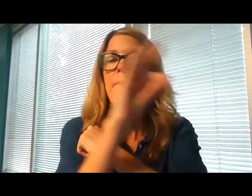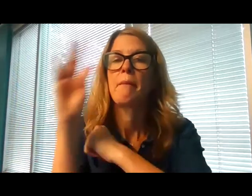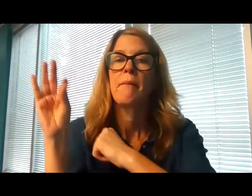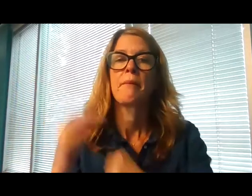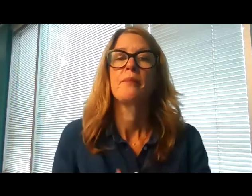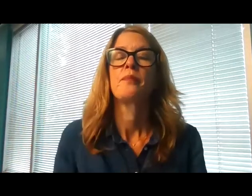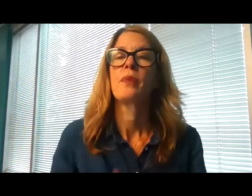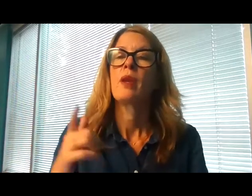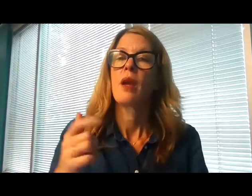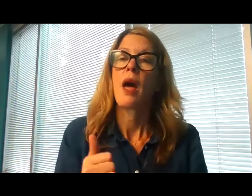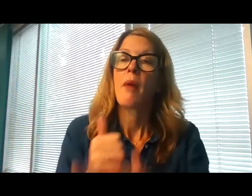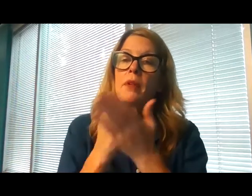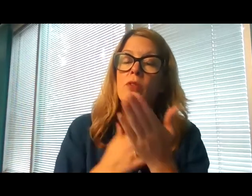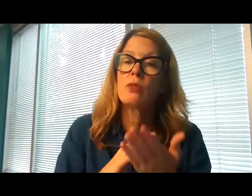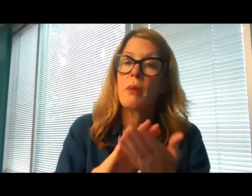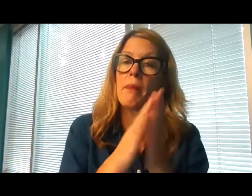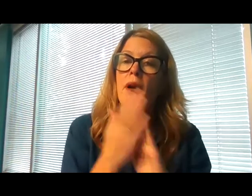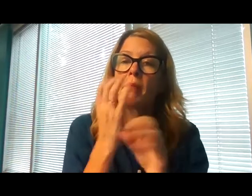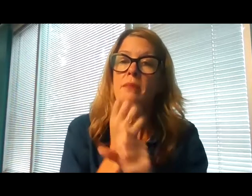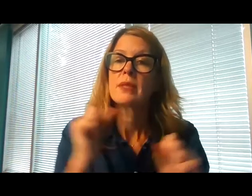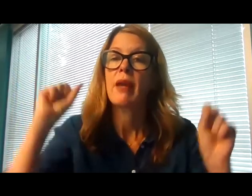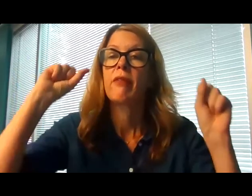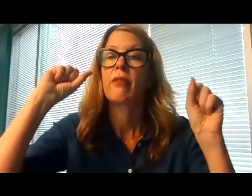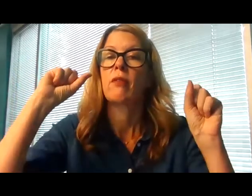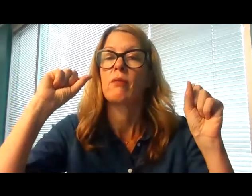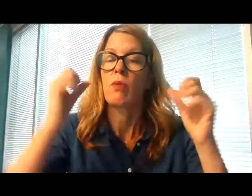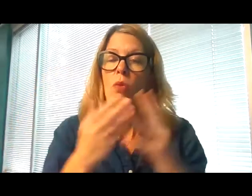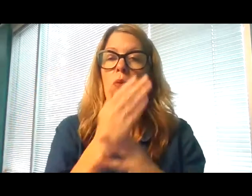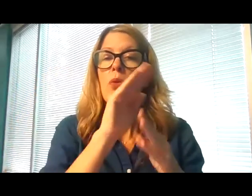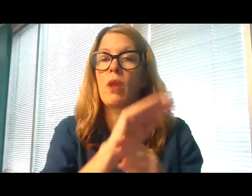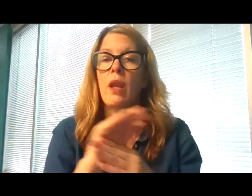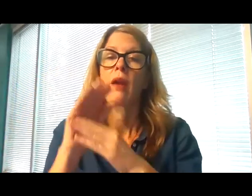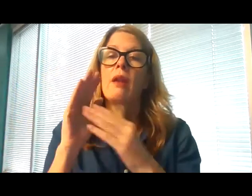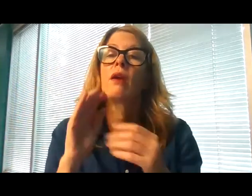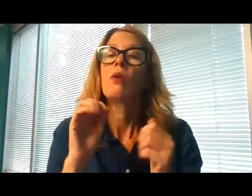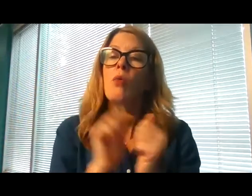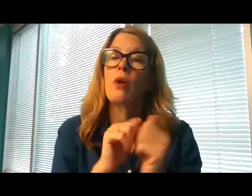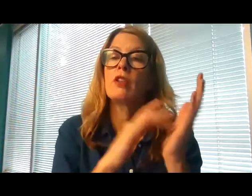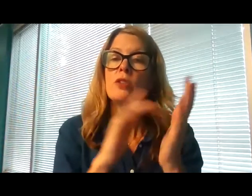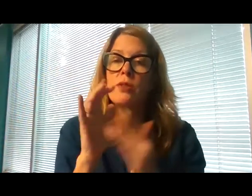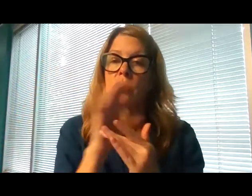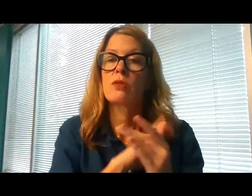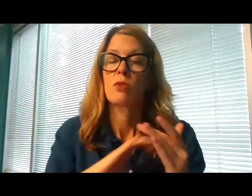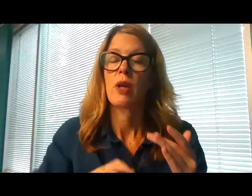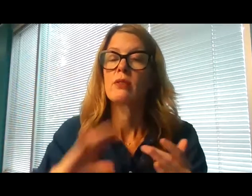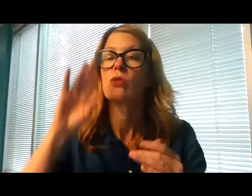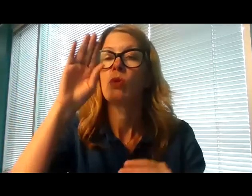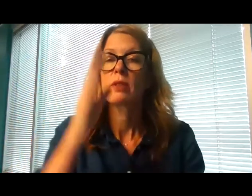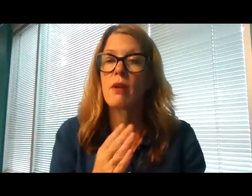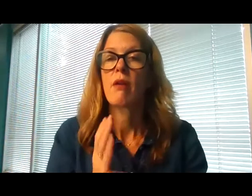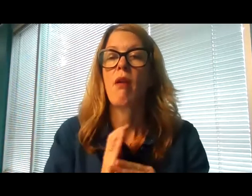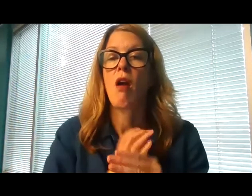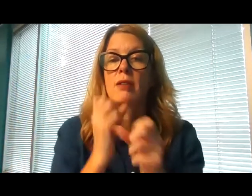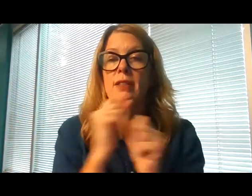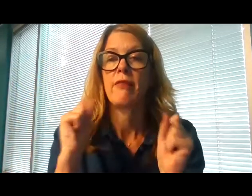Bring us in safety to the morning hours, through him who died and rose for us, your Son, our Savior, Jesus